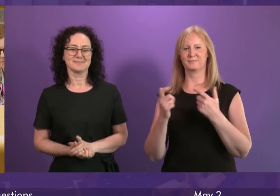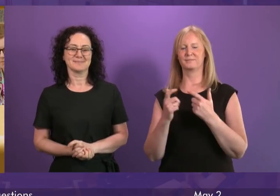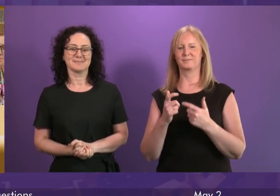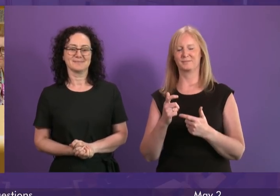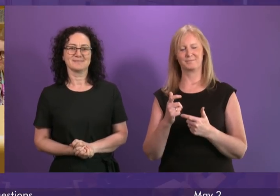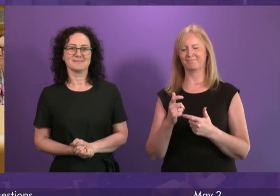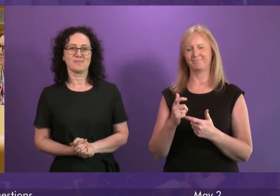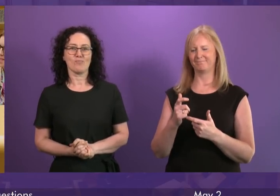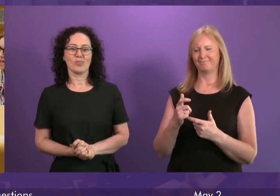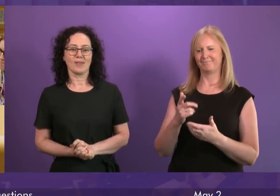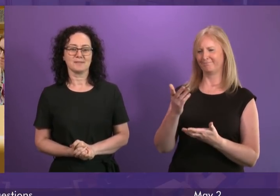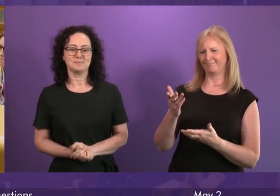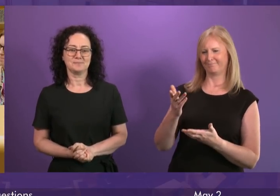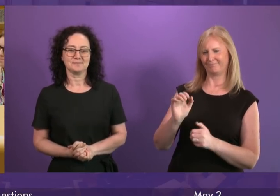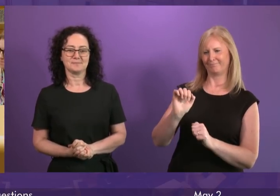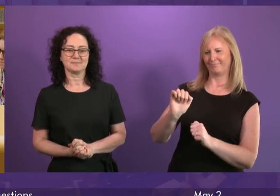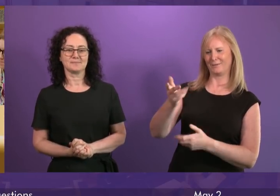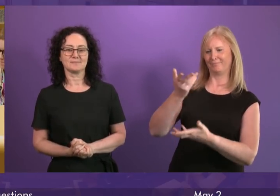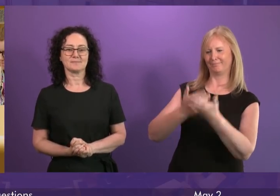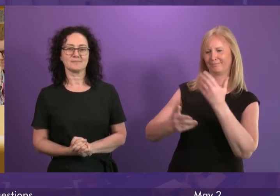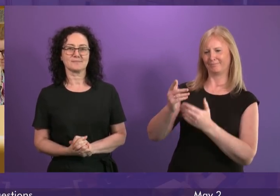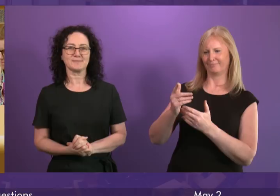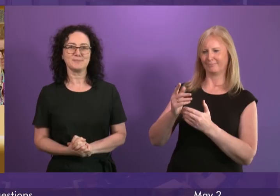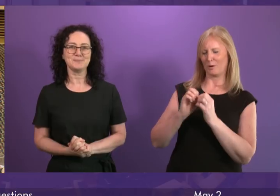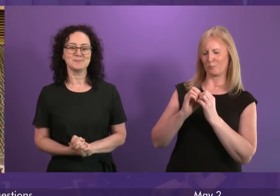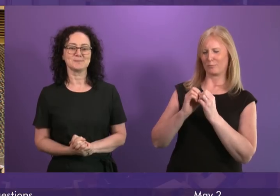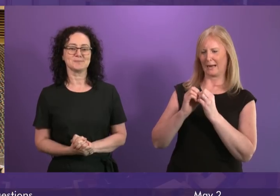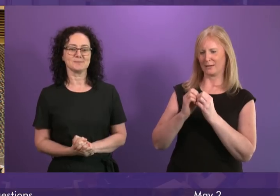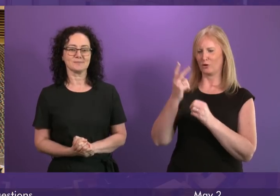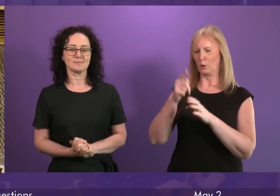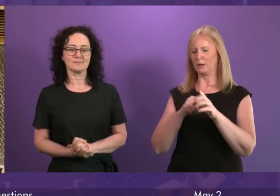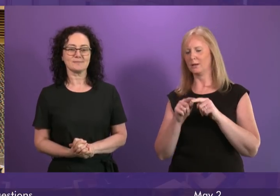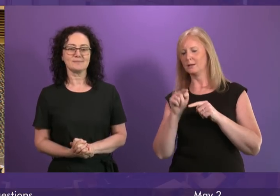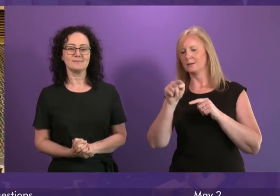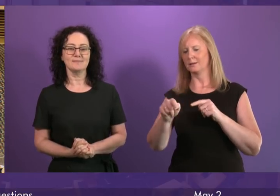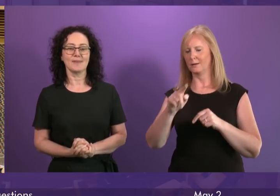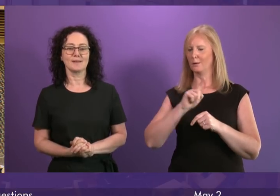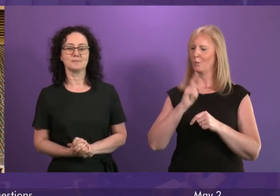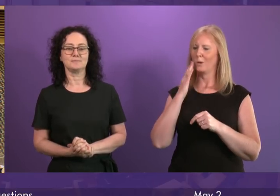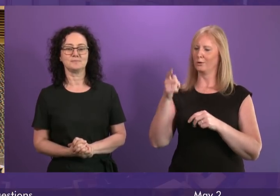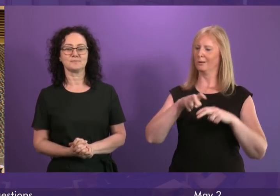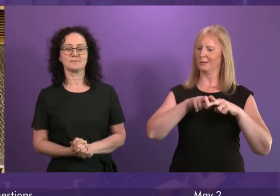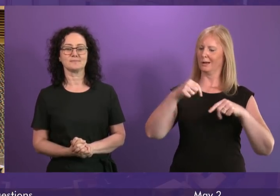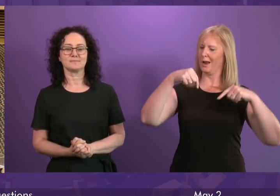True to the last, the First Minister's practising for two years from now when she's sitting here as Leader of the Opposition.